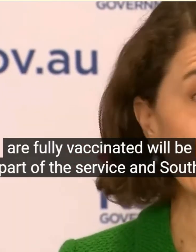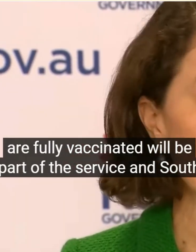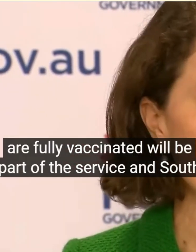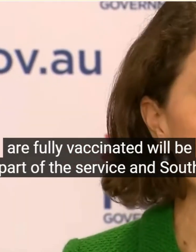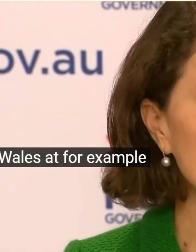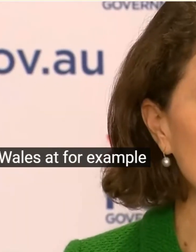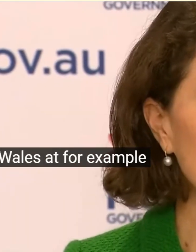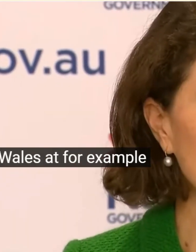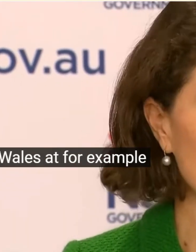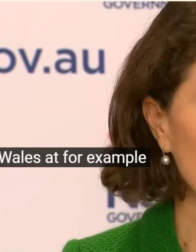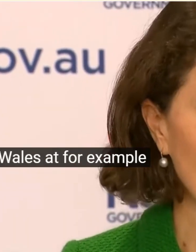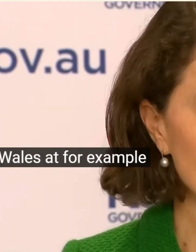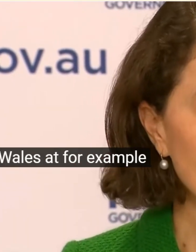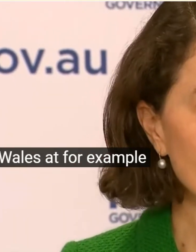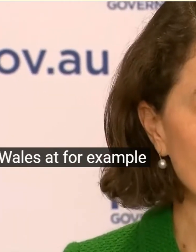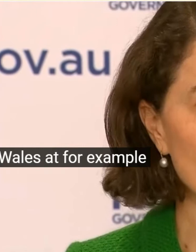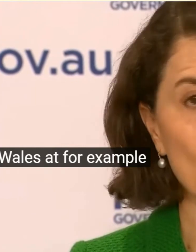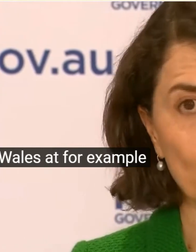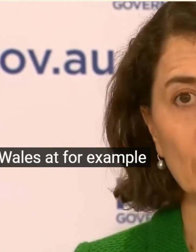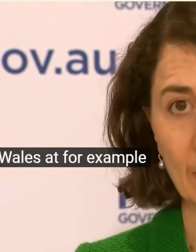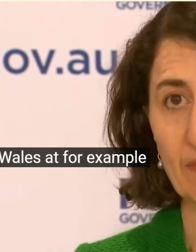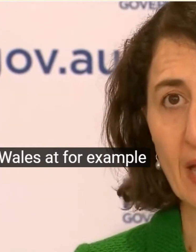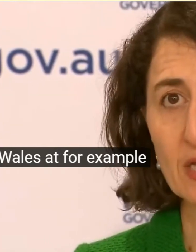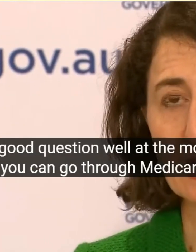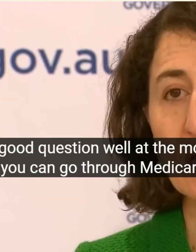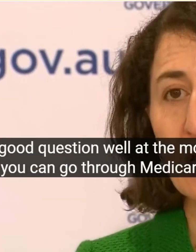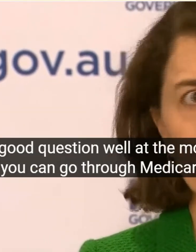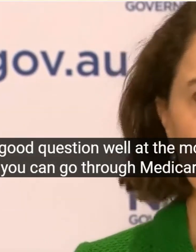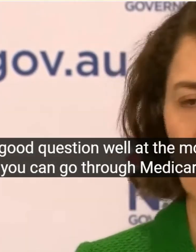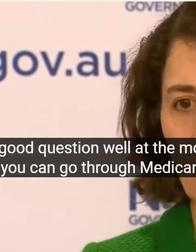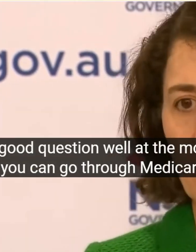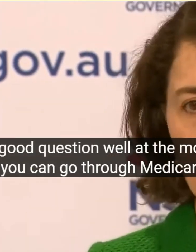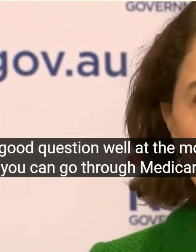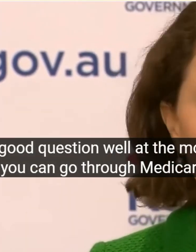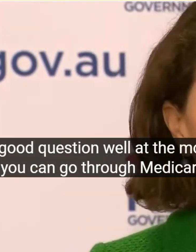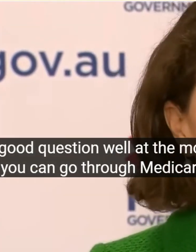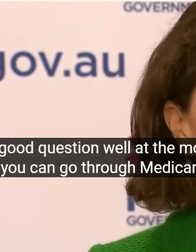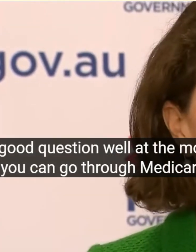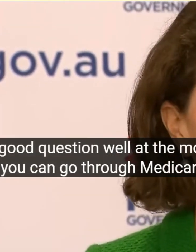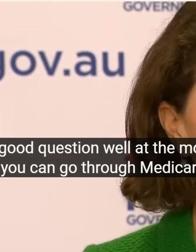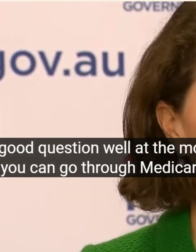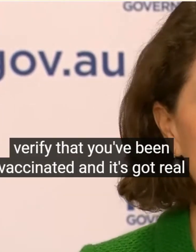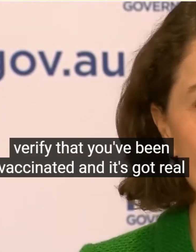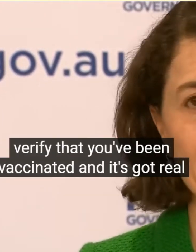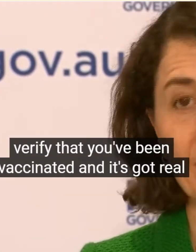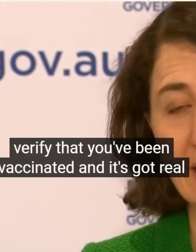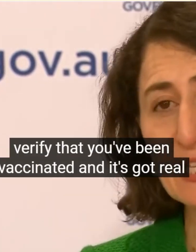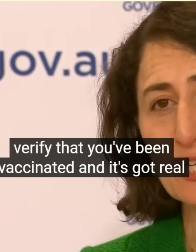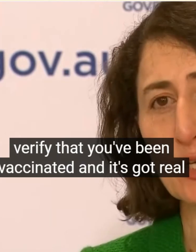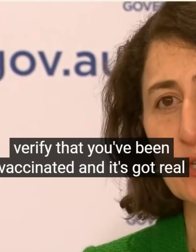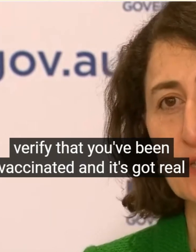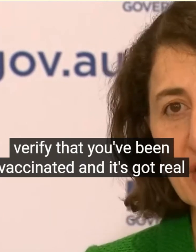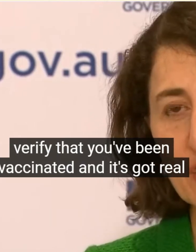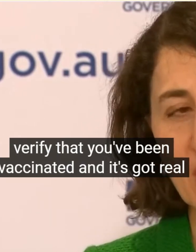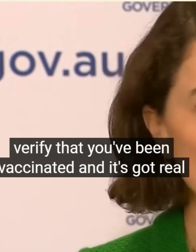And Verify That You Have Been Vaccinated And It Got Real Time Information But New South Wales Is Also Working On A Easy To Use